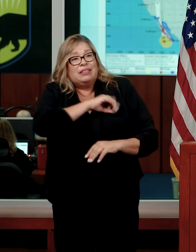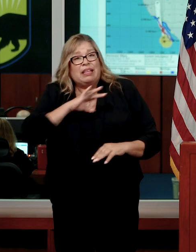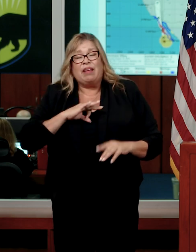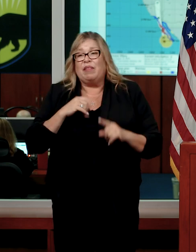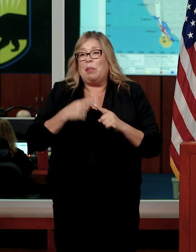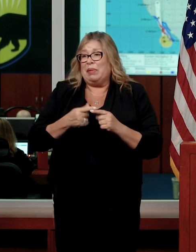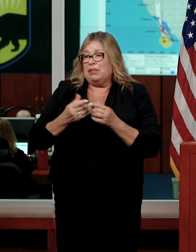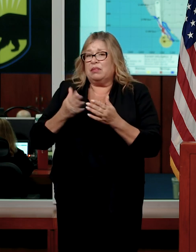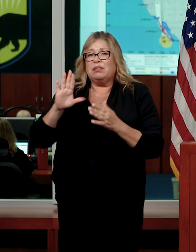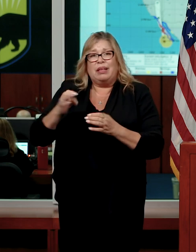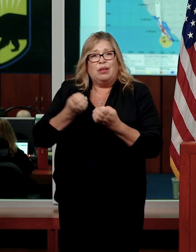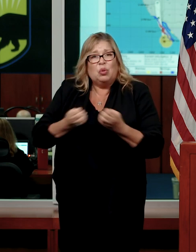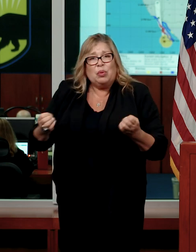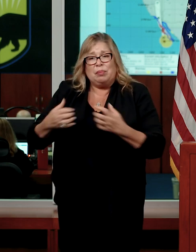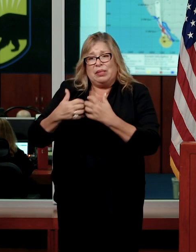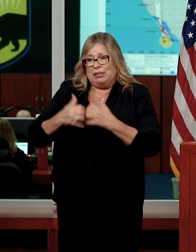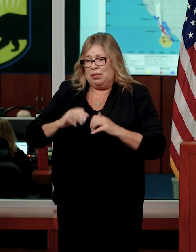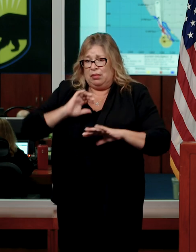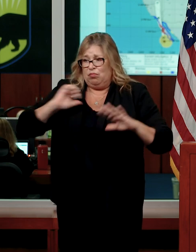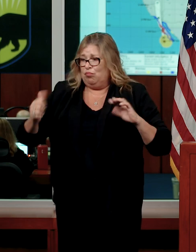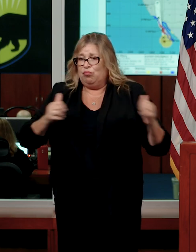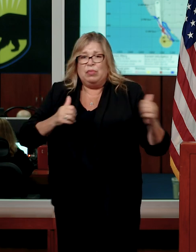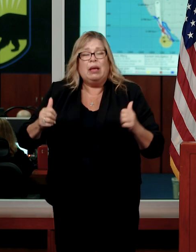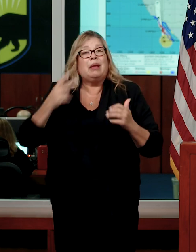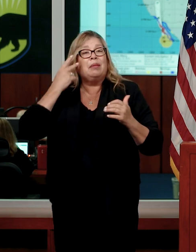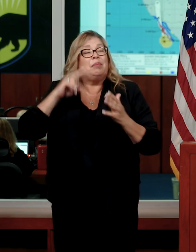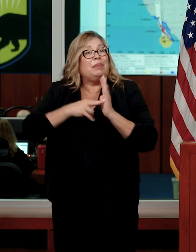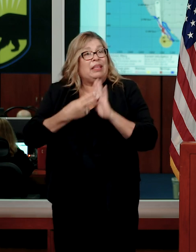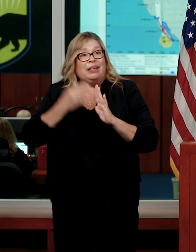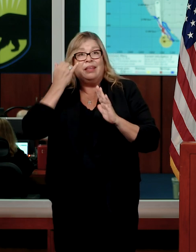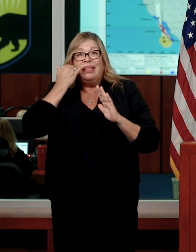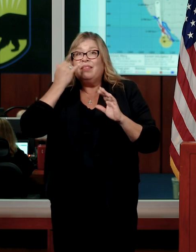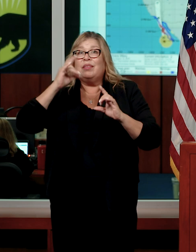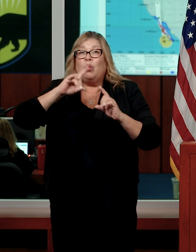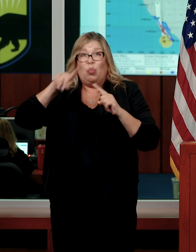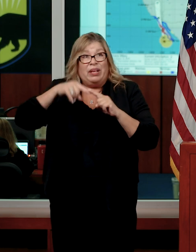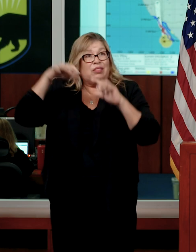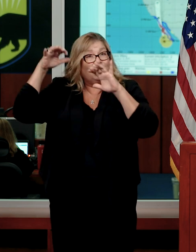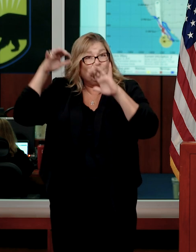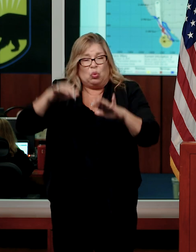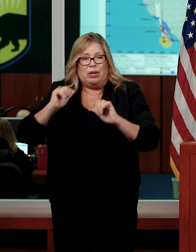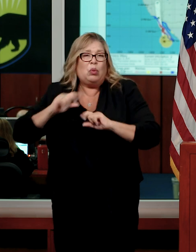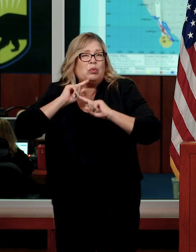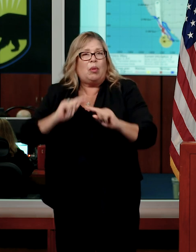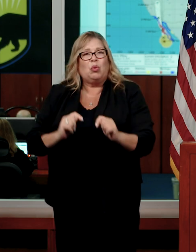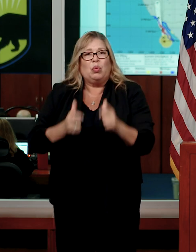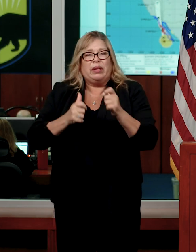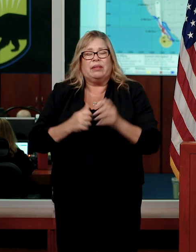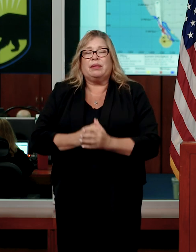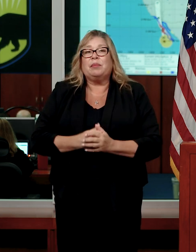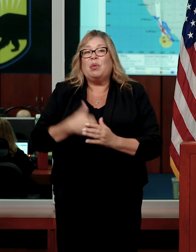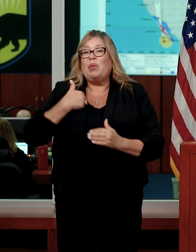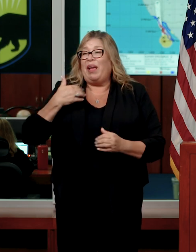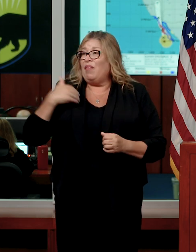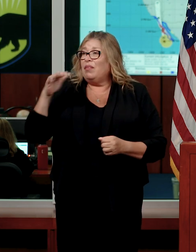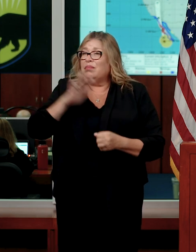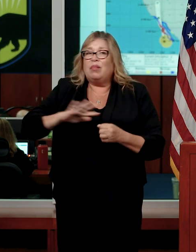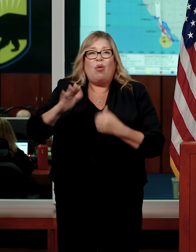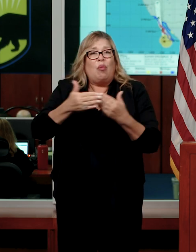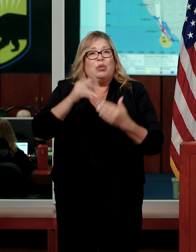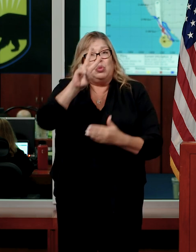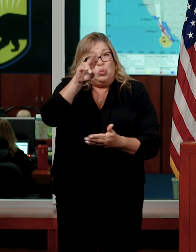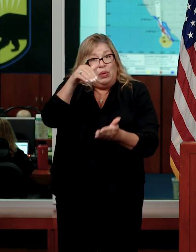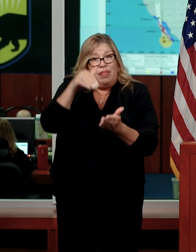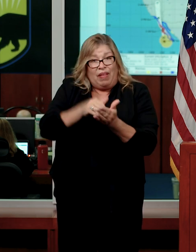equipment, staging them so that we can respond very quickly to the storm event. We have almost 2,000 employees working 12